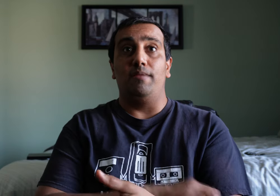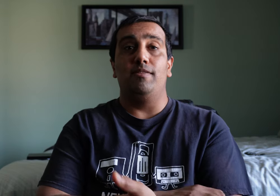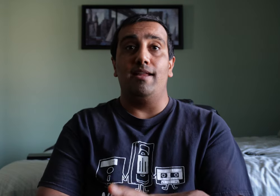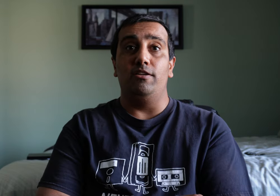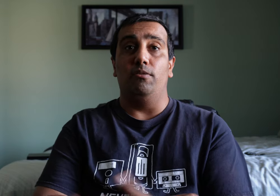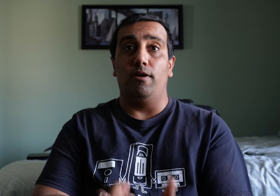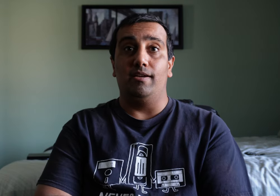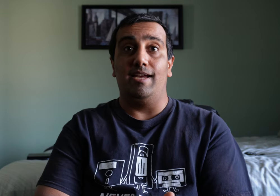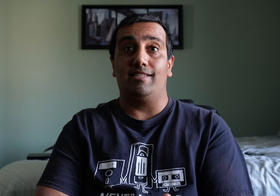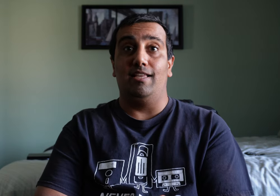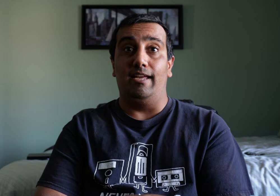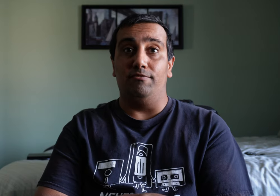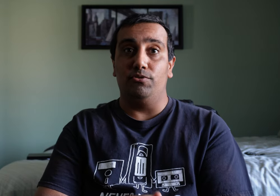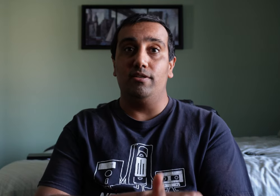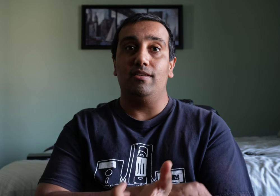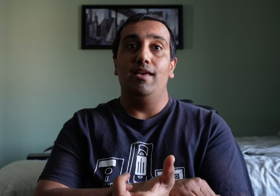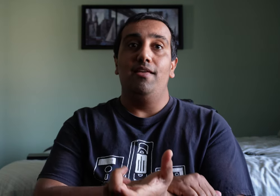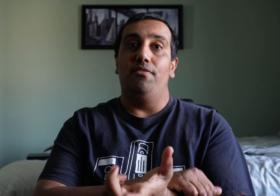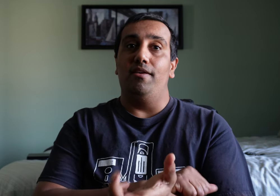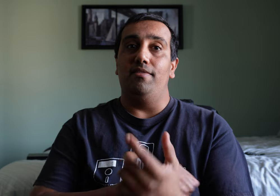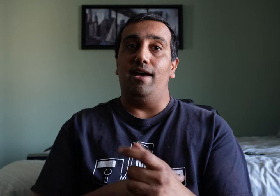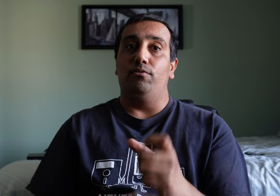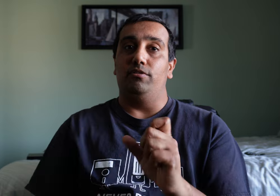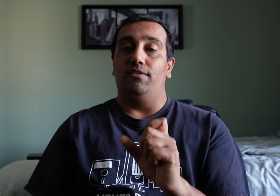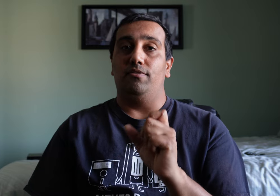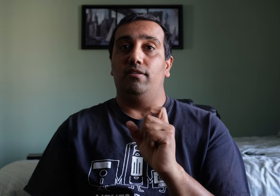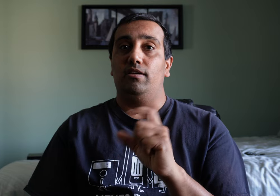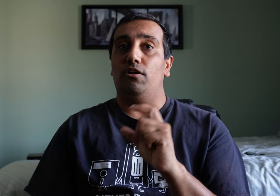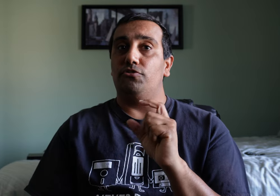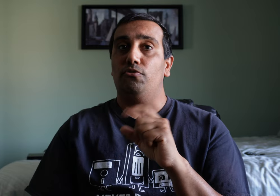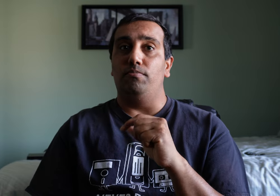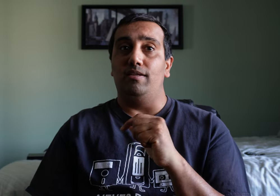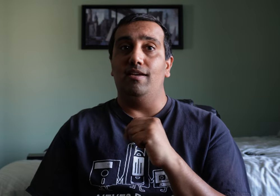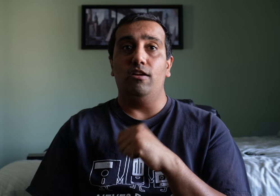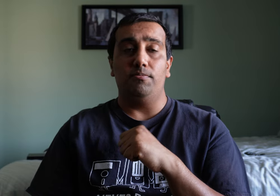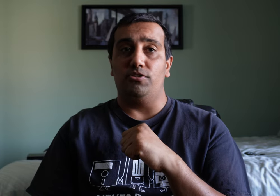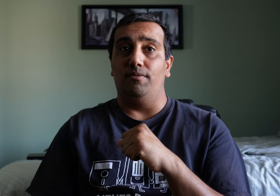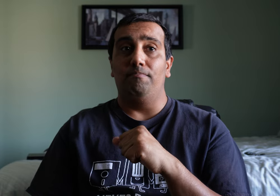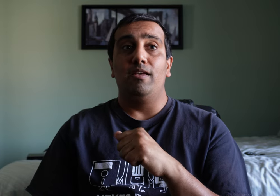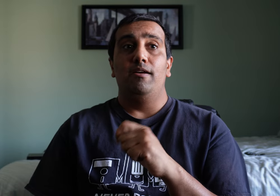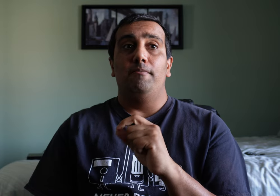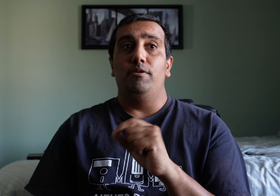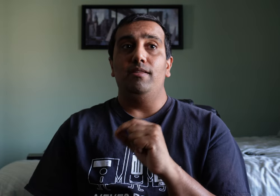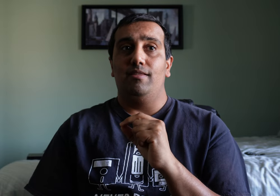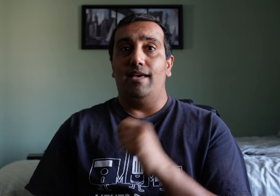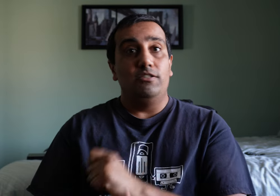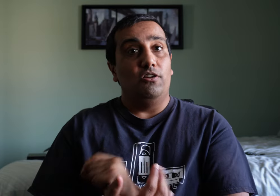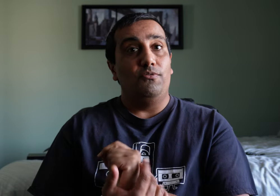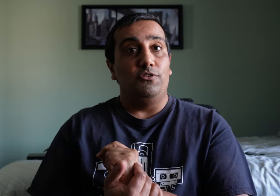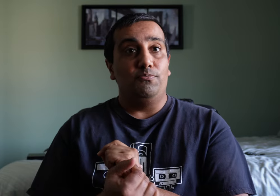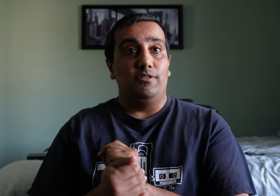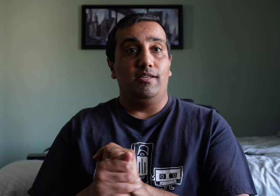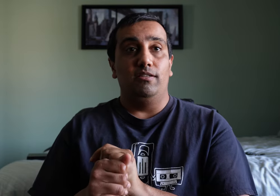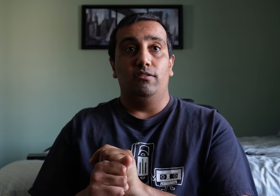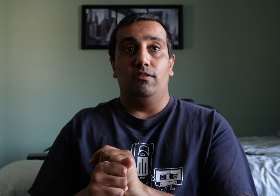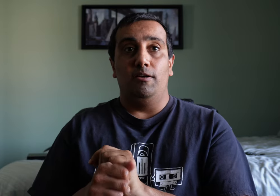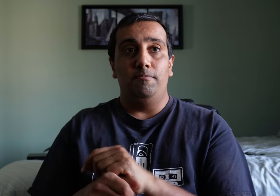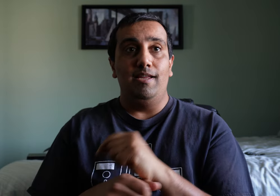to that in your podcast client of choice, then that will definitely also be an option. But that is all for this particular update.